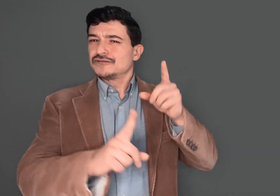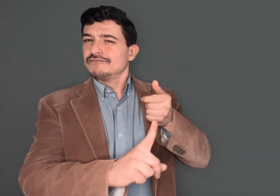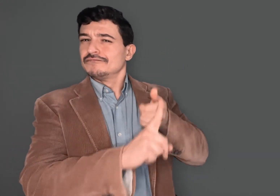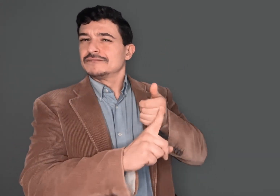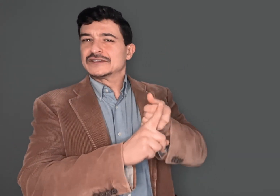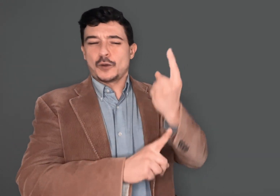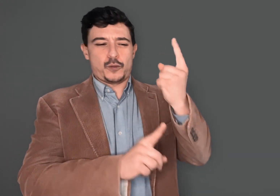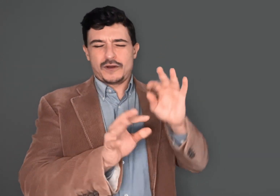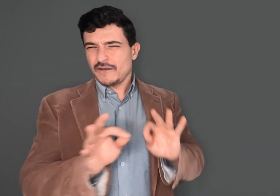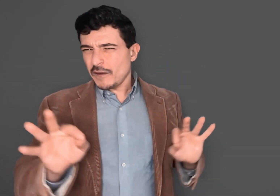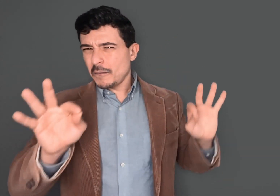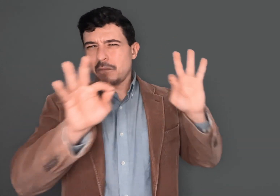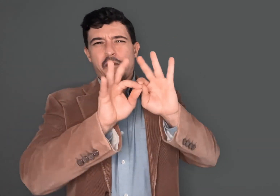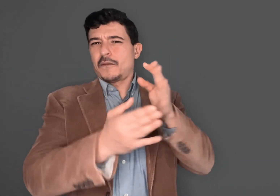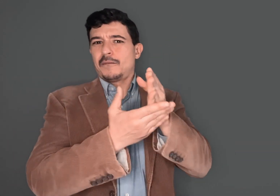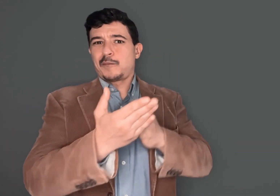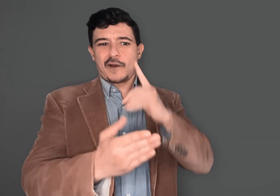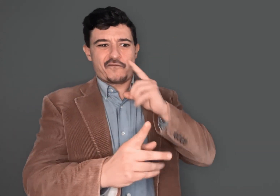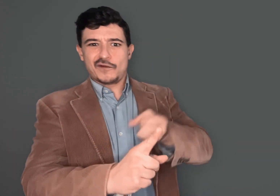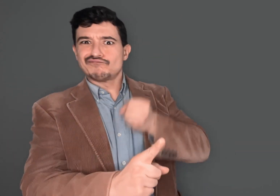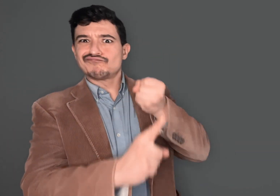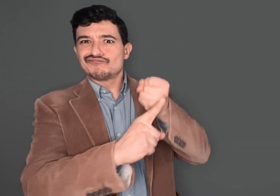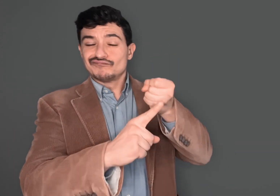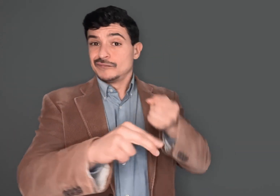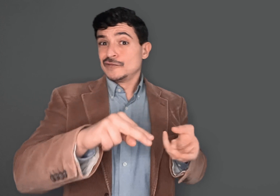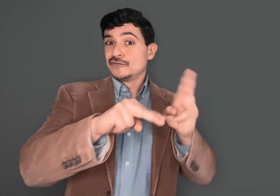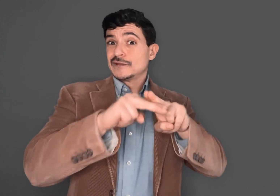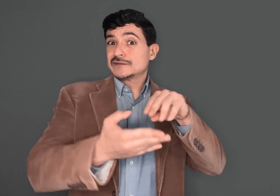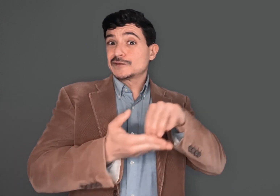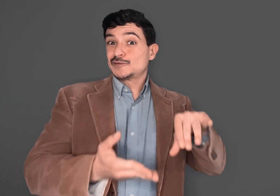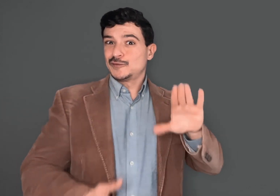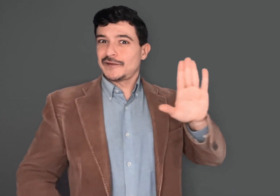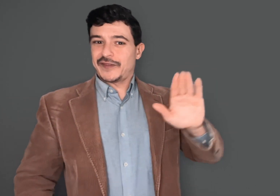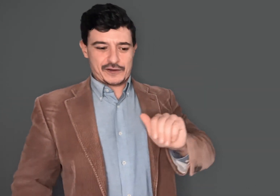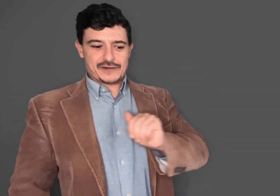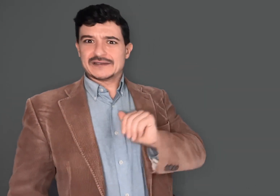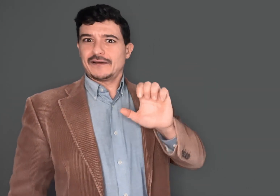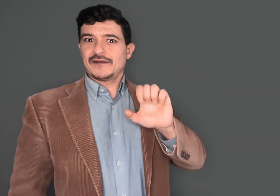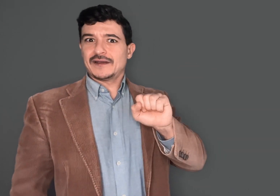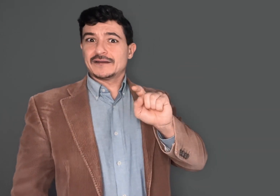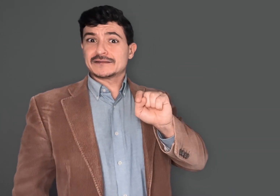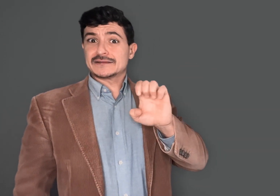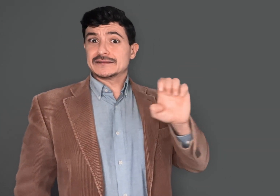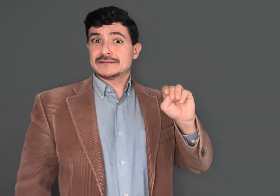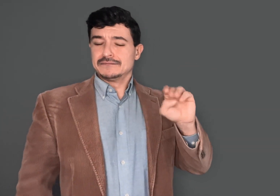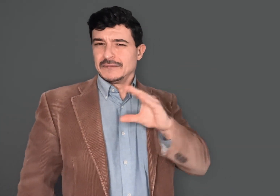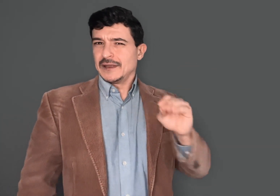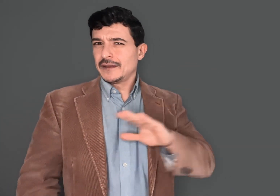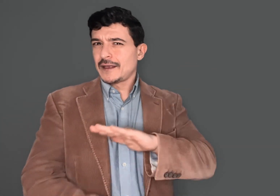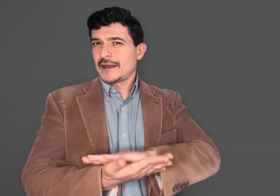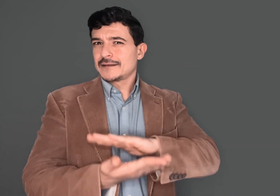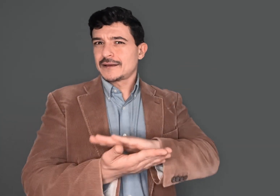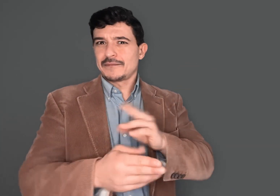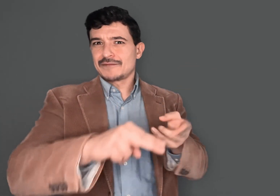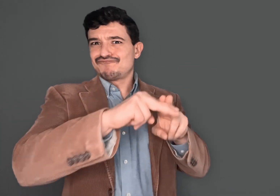is one of the most important factors in raising student self-esteem and academic achievement.